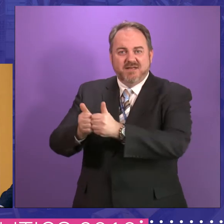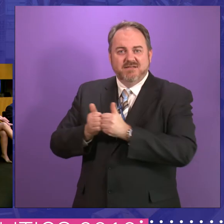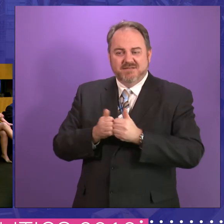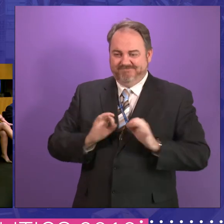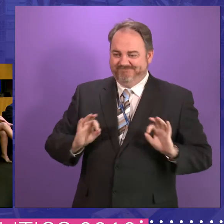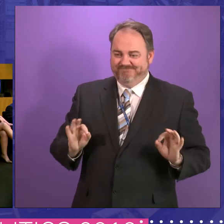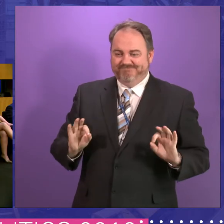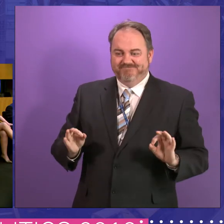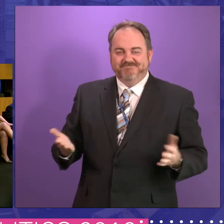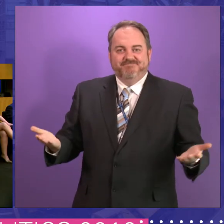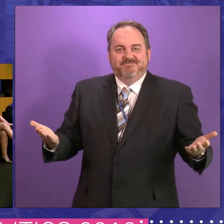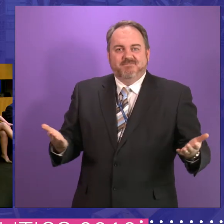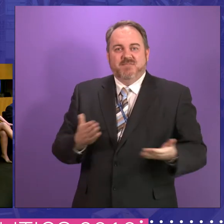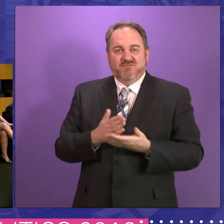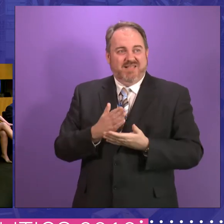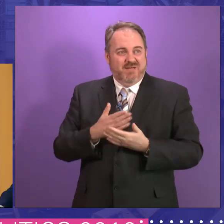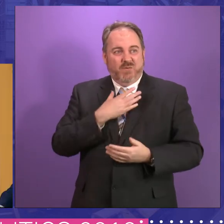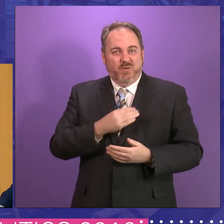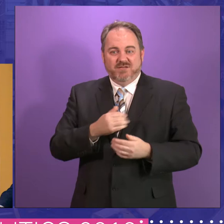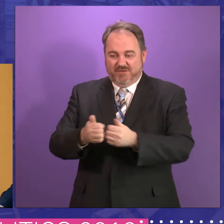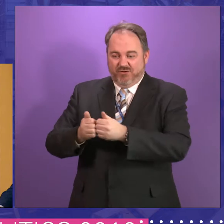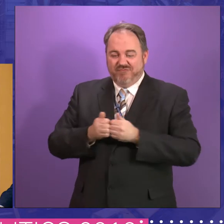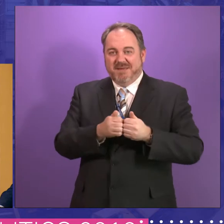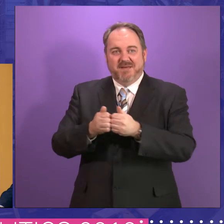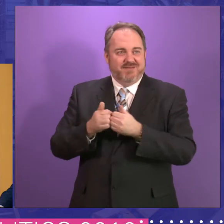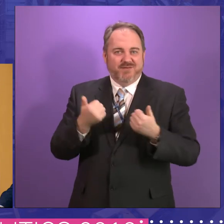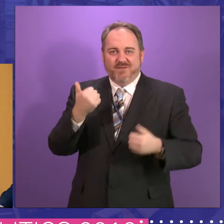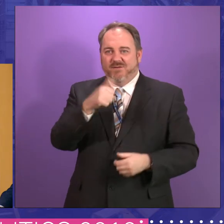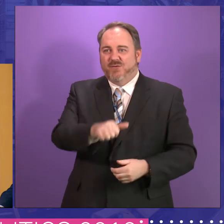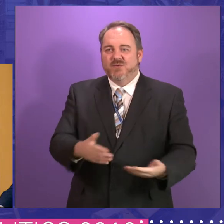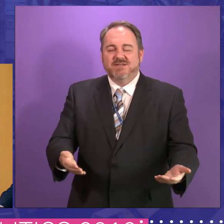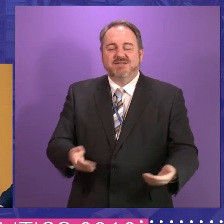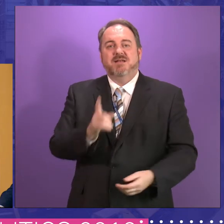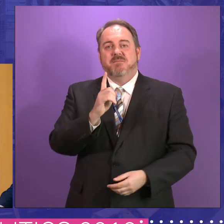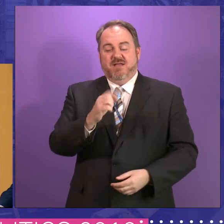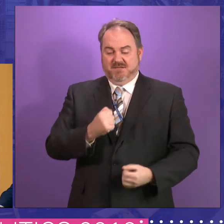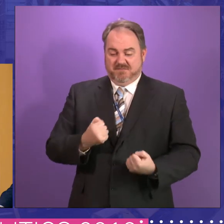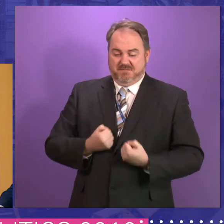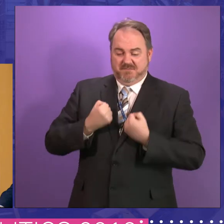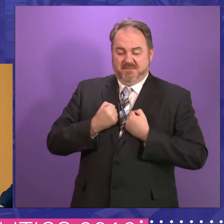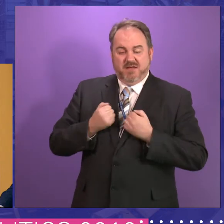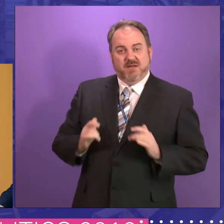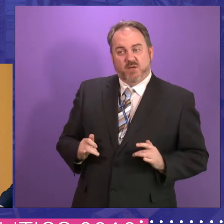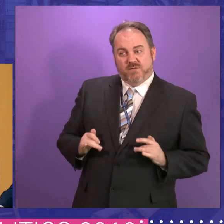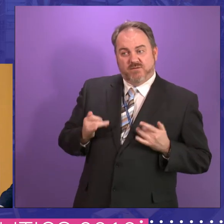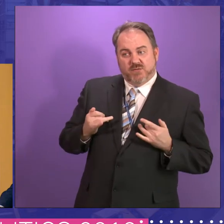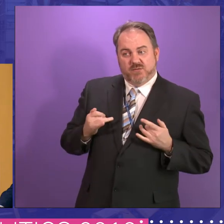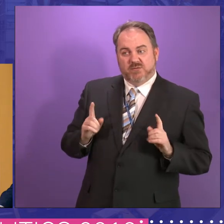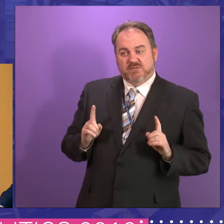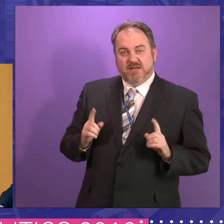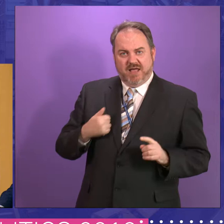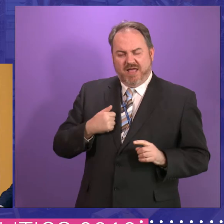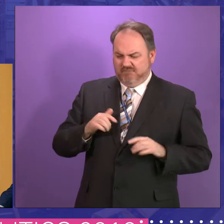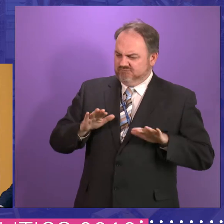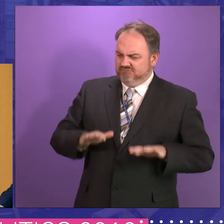Henry was desirous of seeking. My own view is that, and I was a